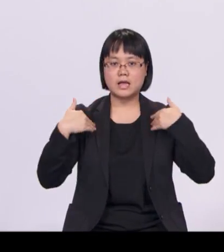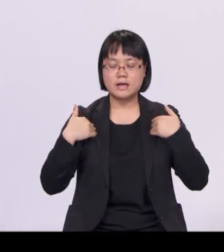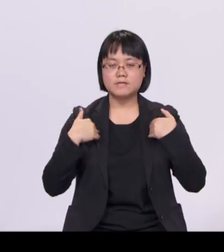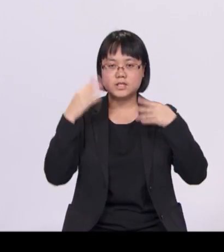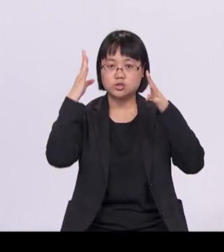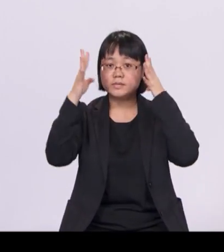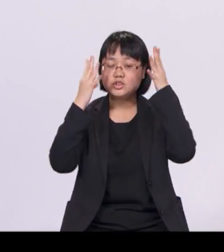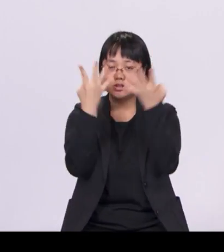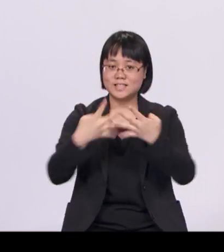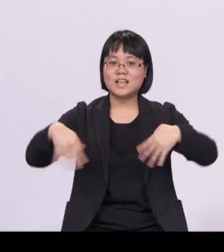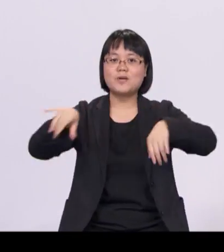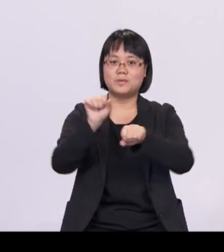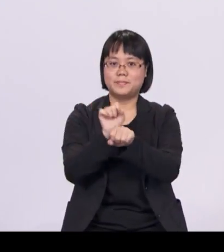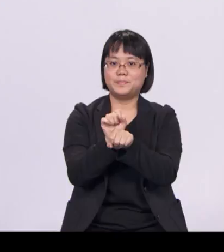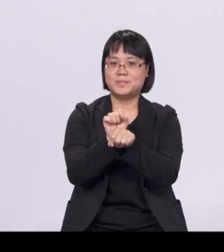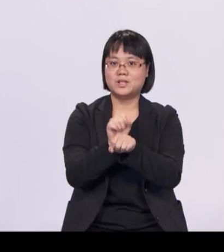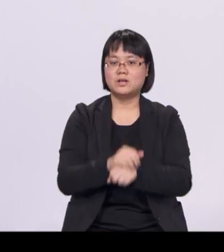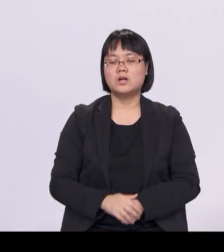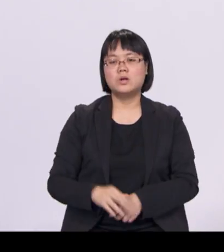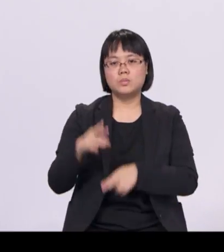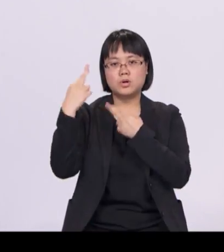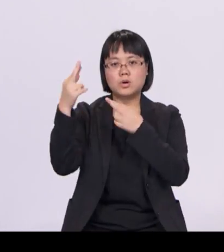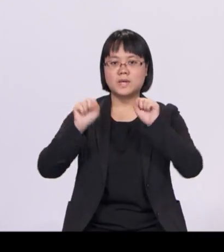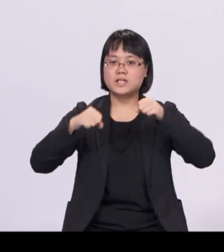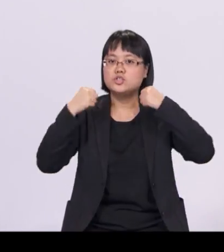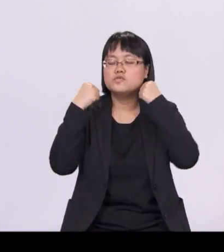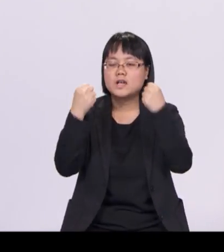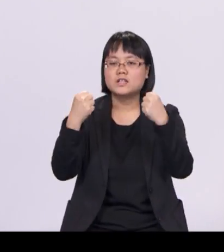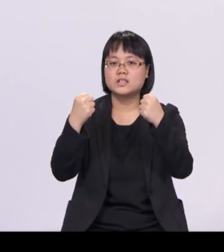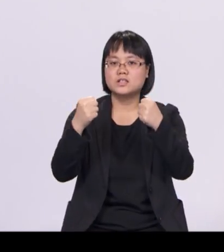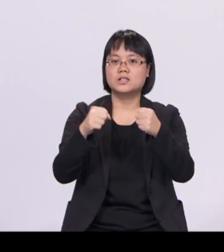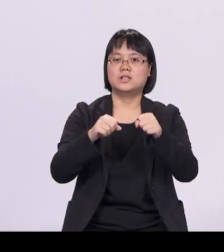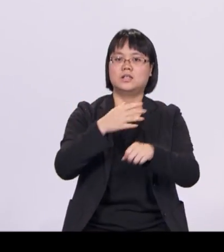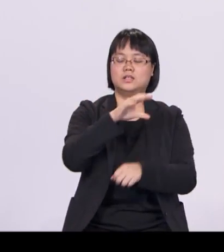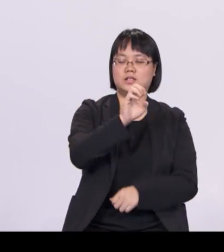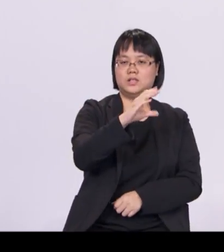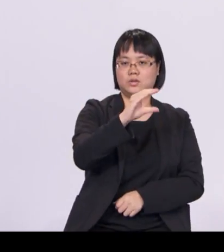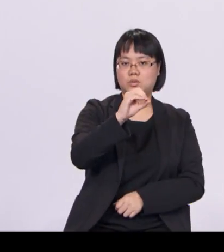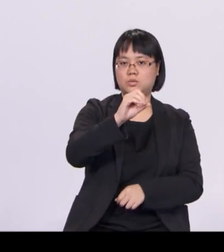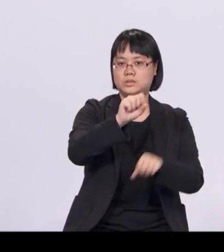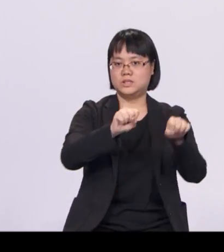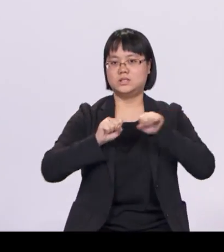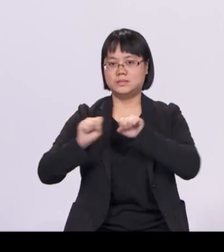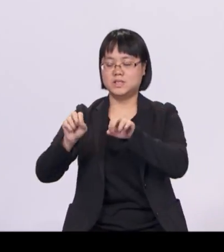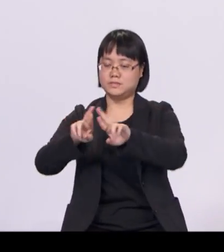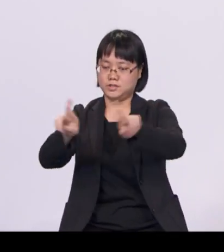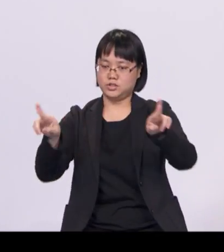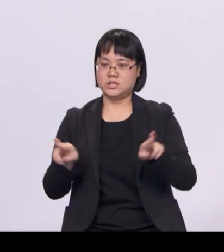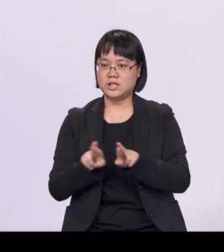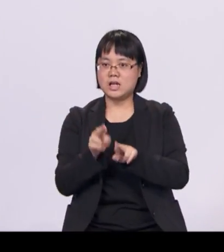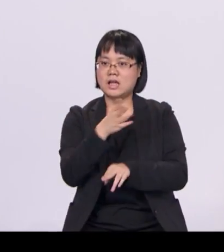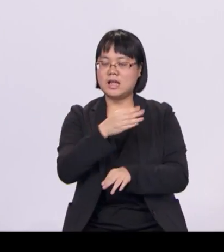We hope this will strengthen the linkages among the innovation ecosystems in the region and spark new collaborations and solutions.